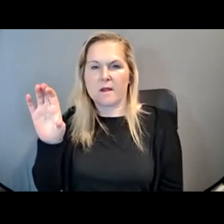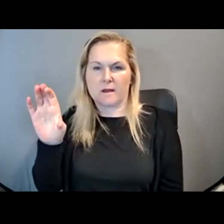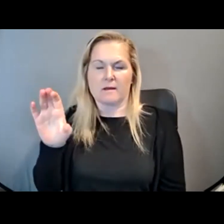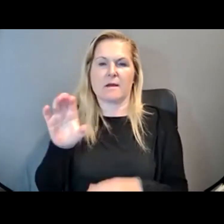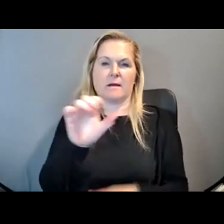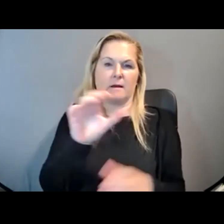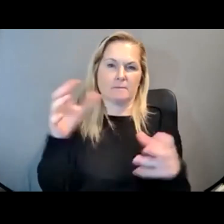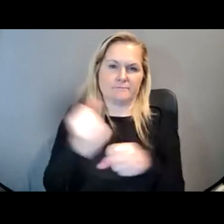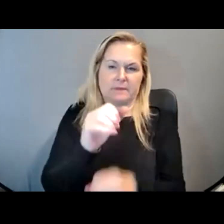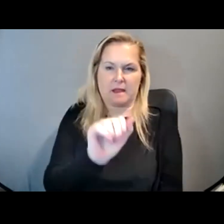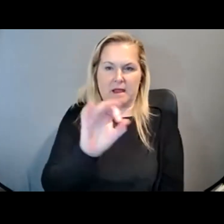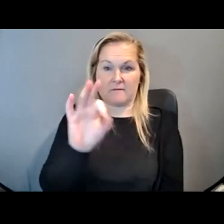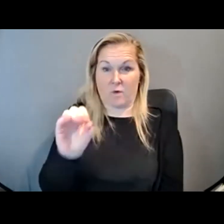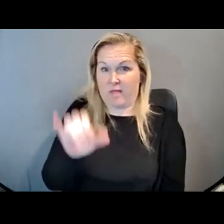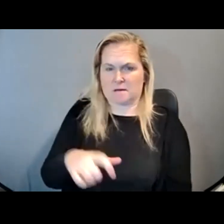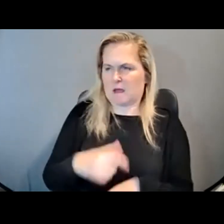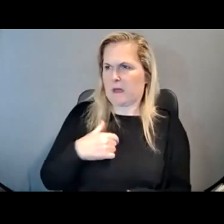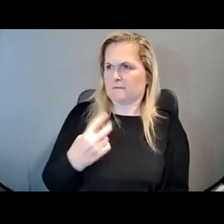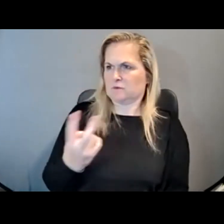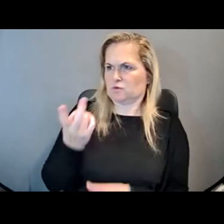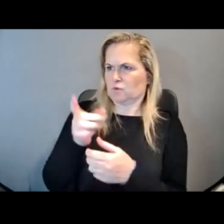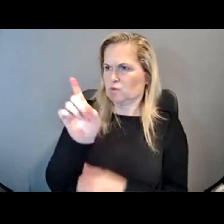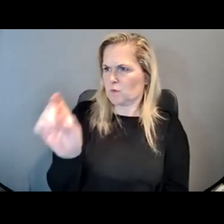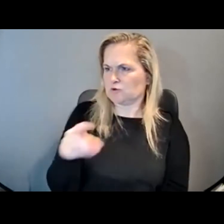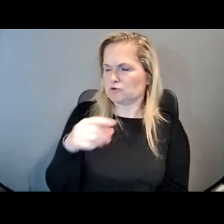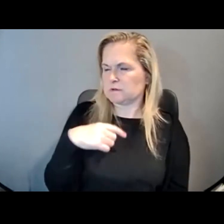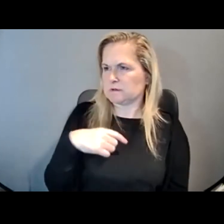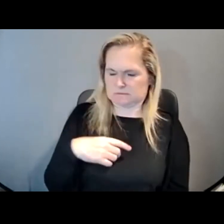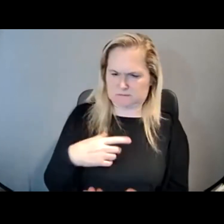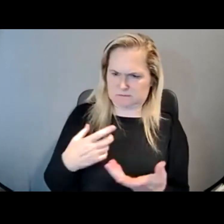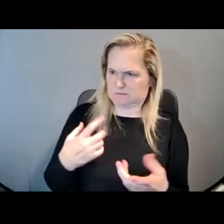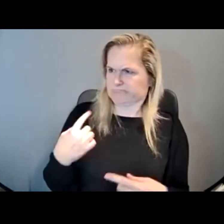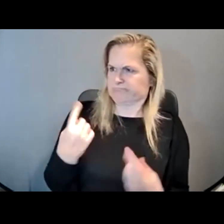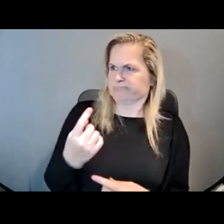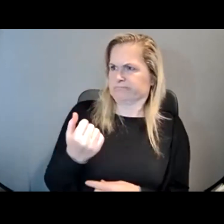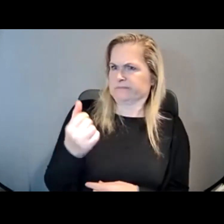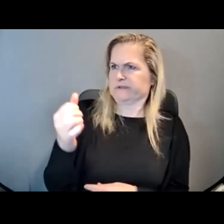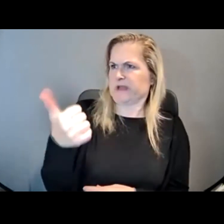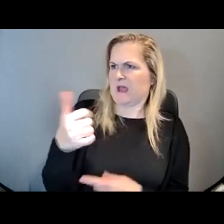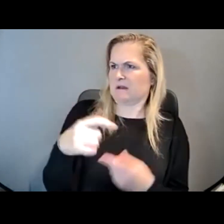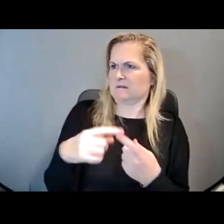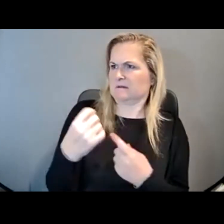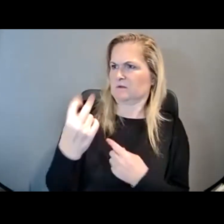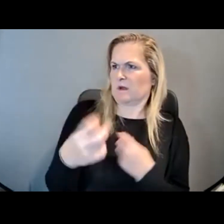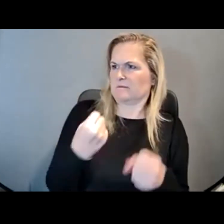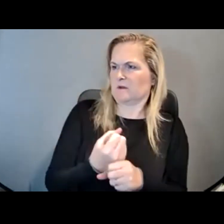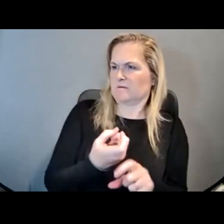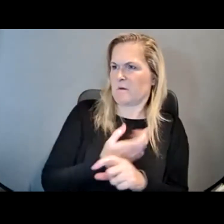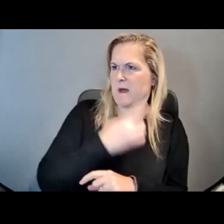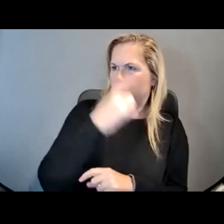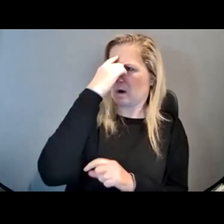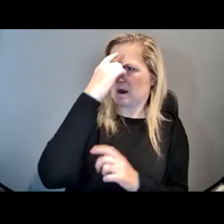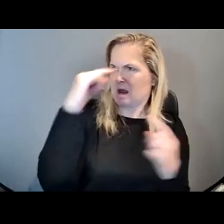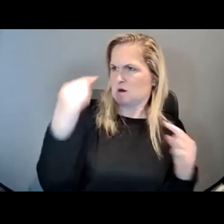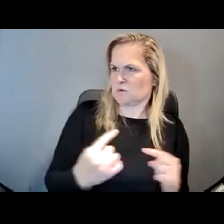I had two questions. Number one, it's been 10, 12 years since my brain injury. Why am I just now learning